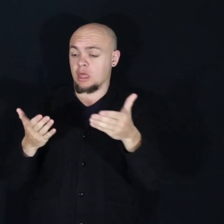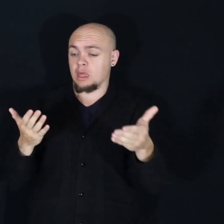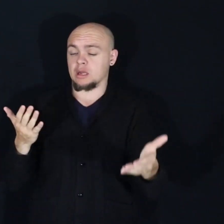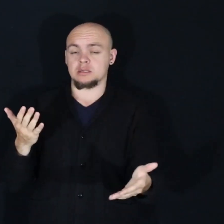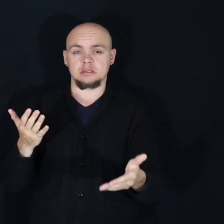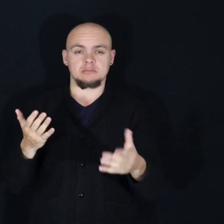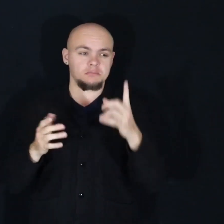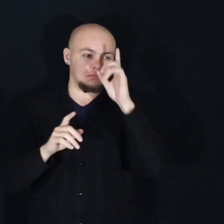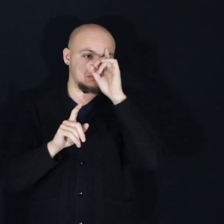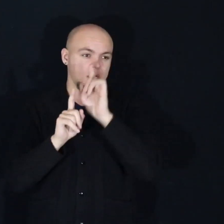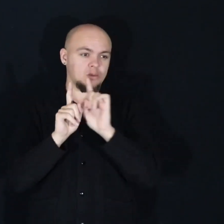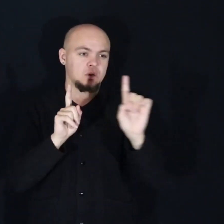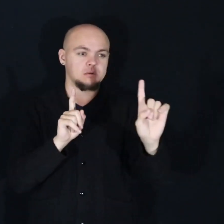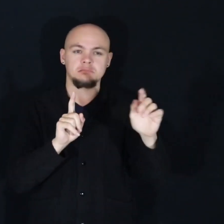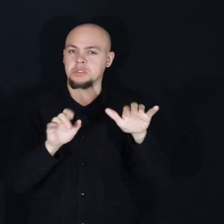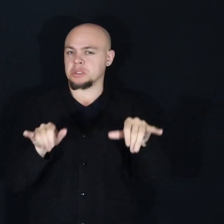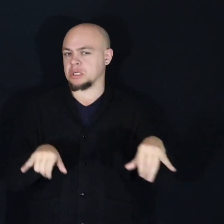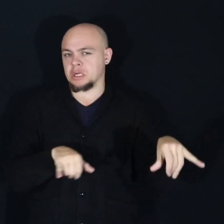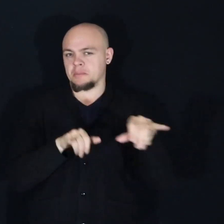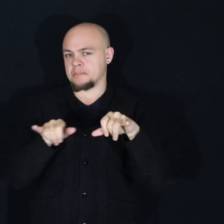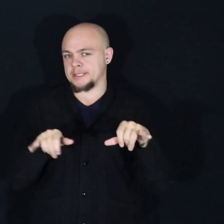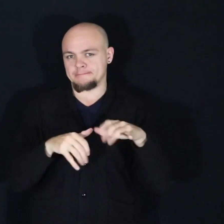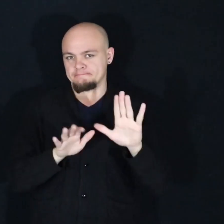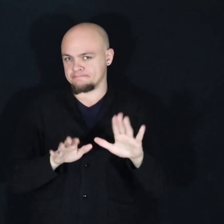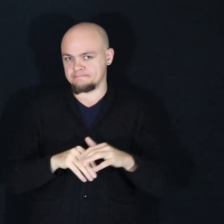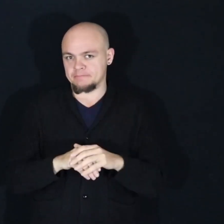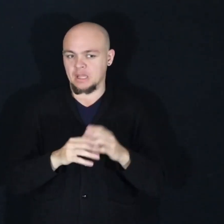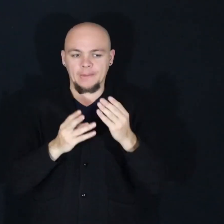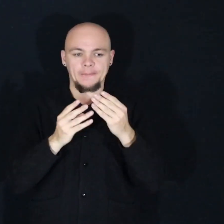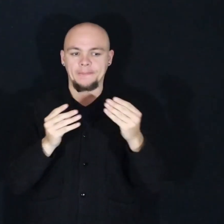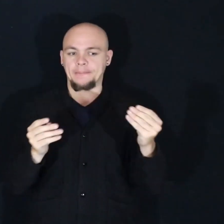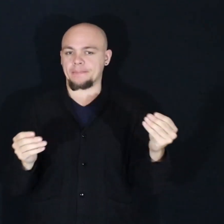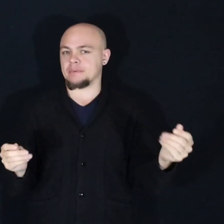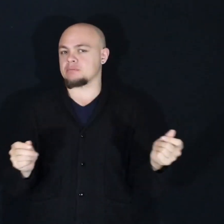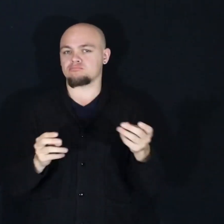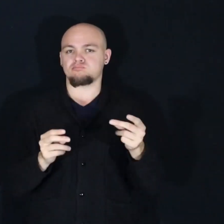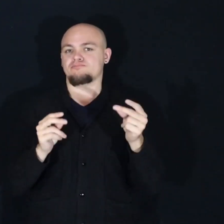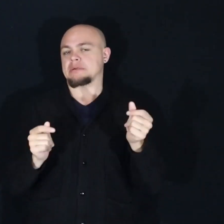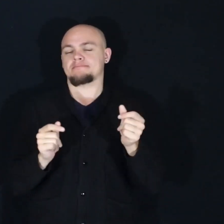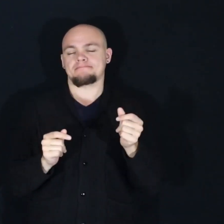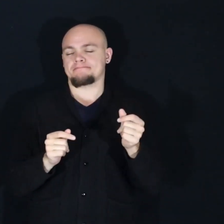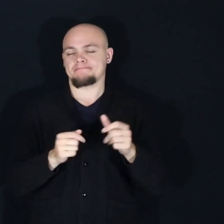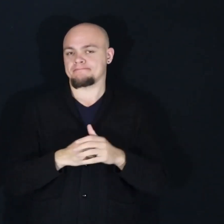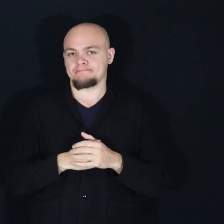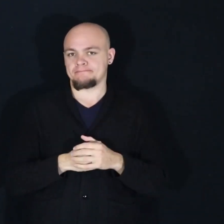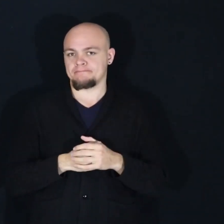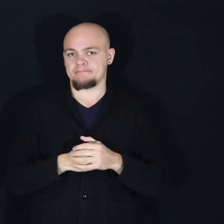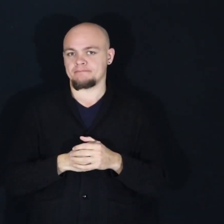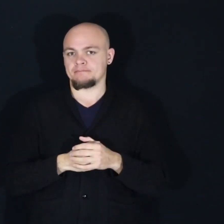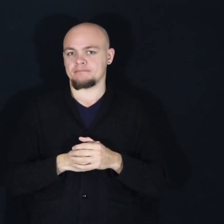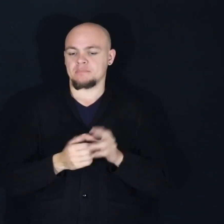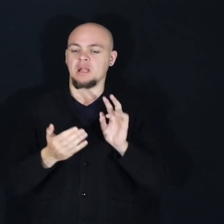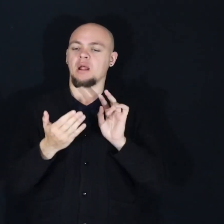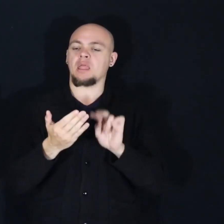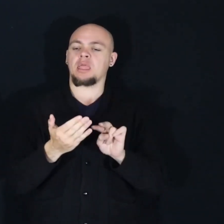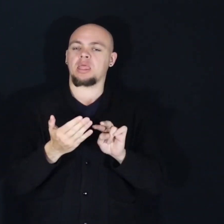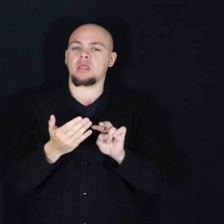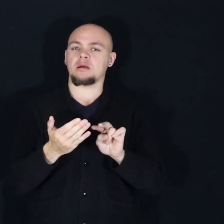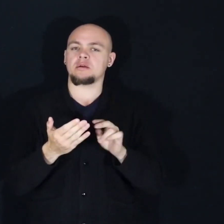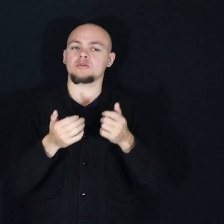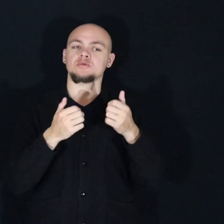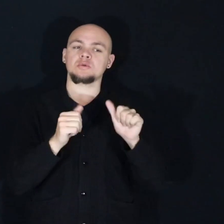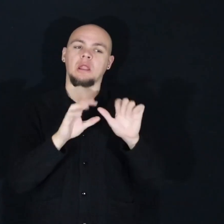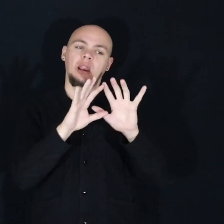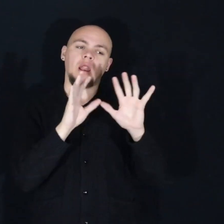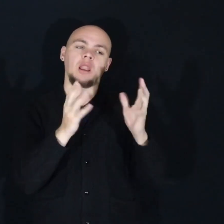Mind-wandering is a common phenomenon and it doesn't go away just like that. Instead of seeing it as something to kill as a